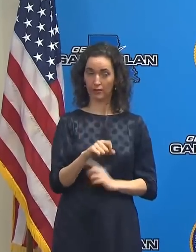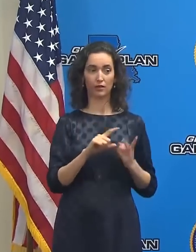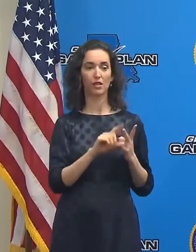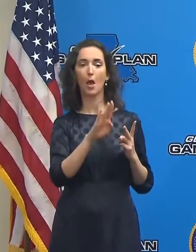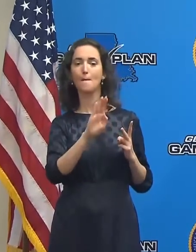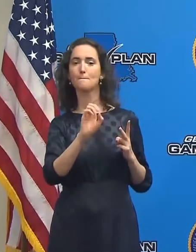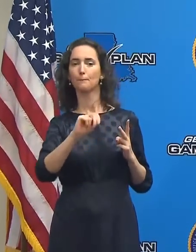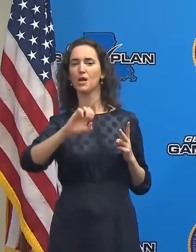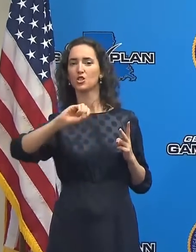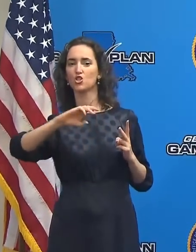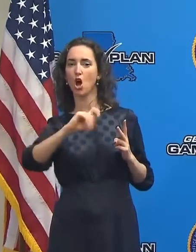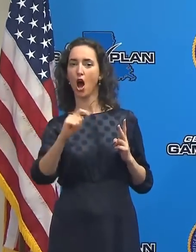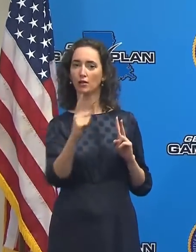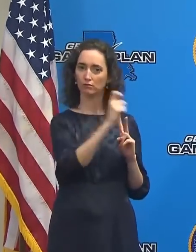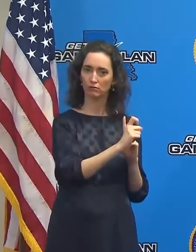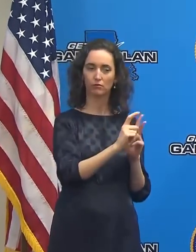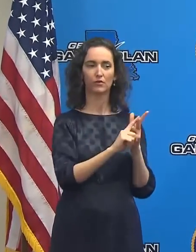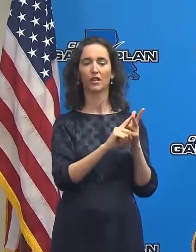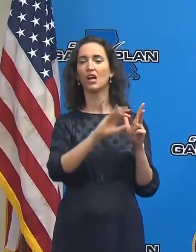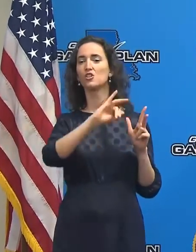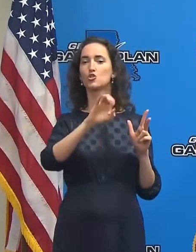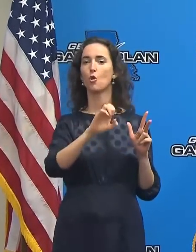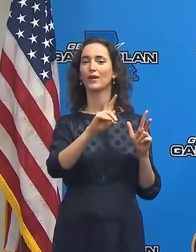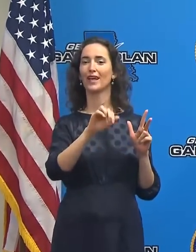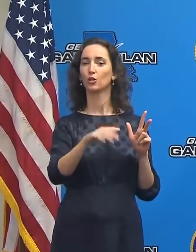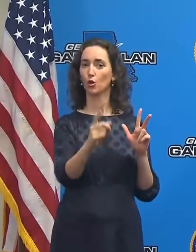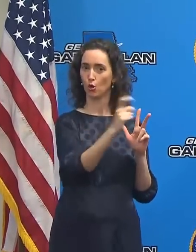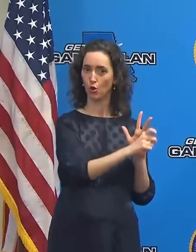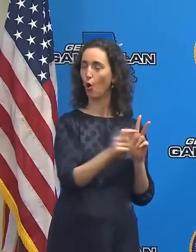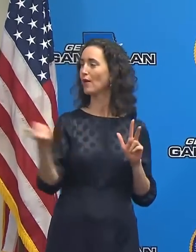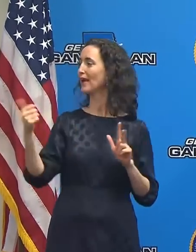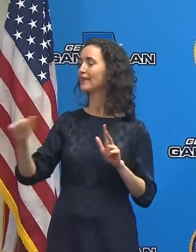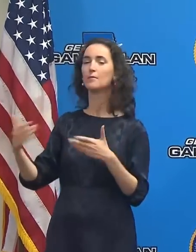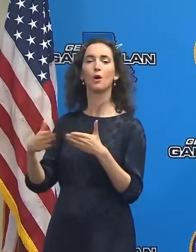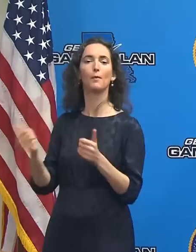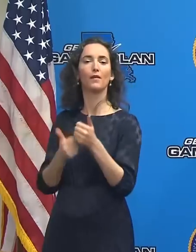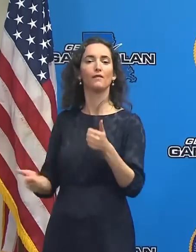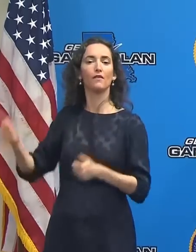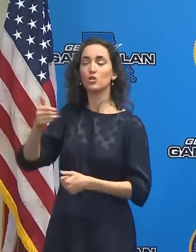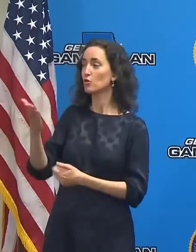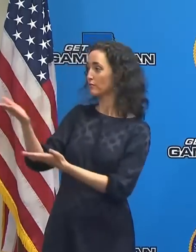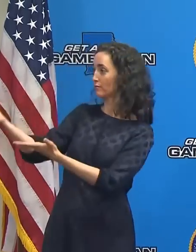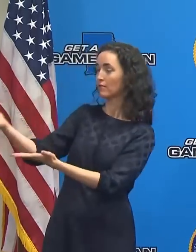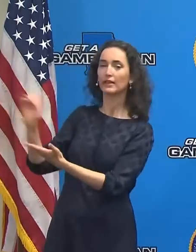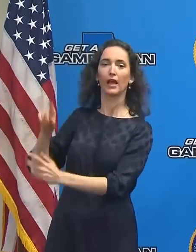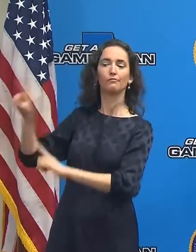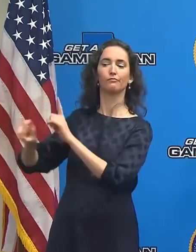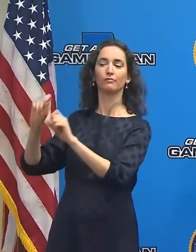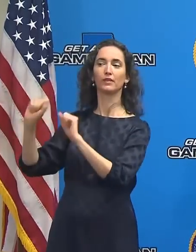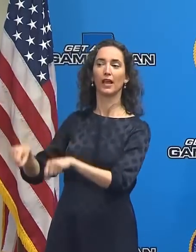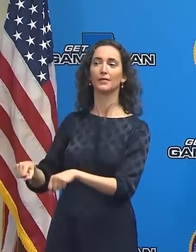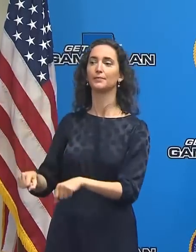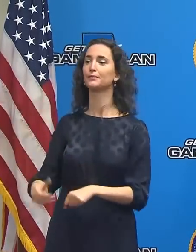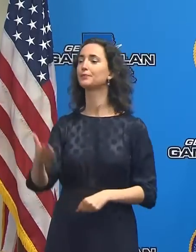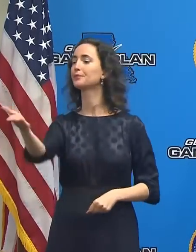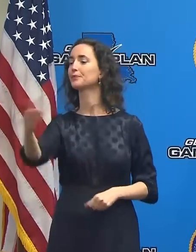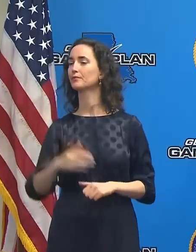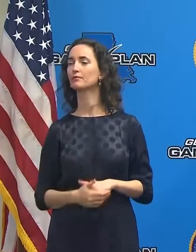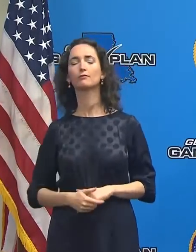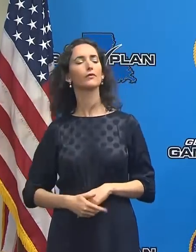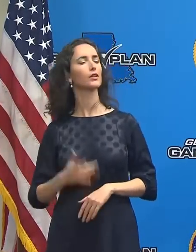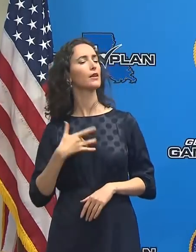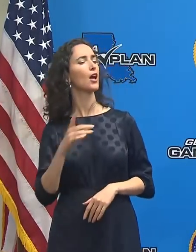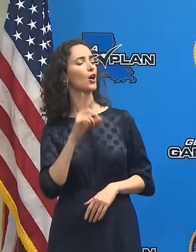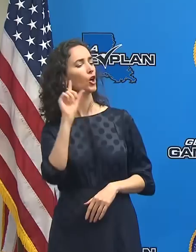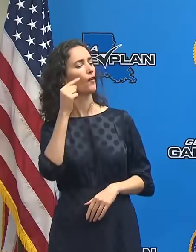Schott, to Joe Cantor, or to any of these public officials over here to my right. Yes, sir. Hey, Governor. You